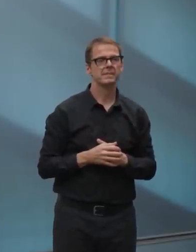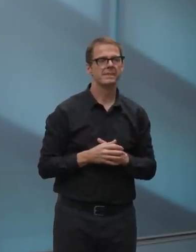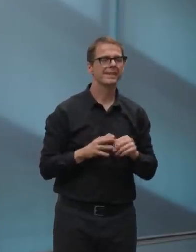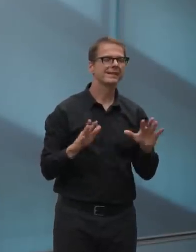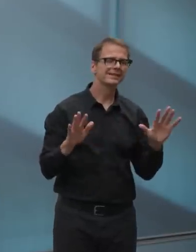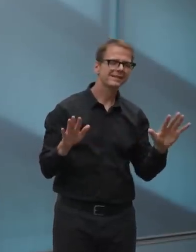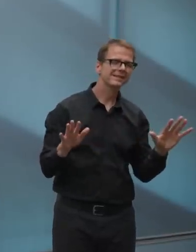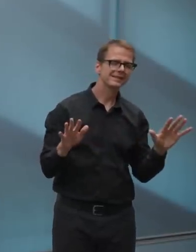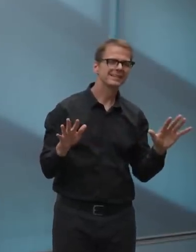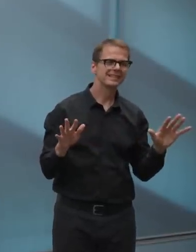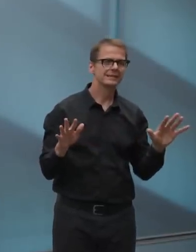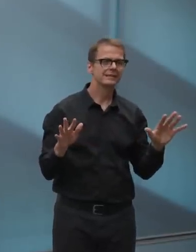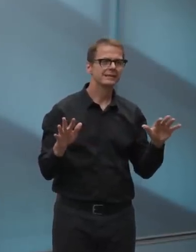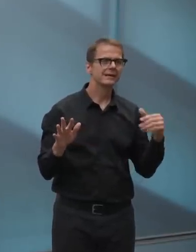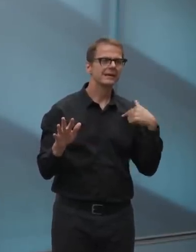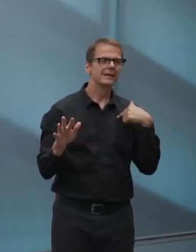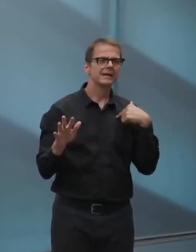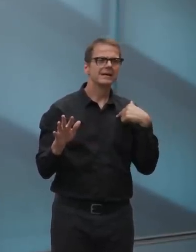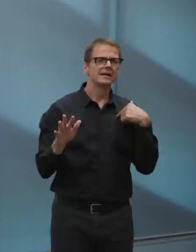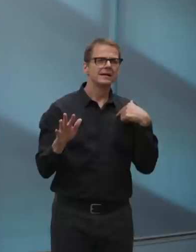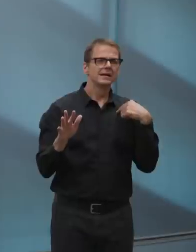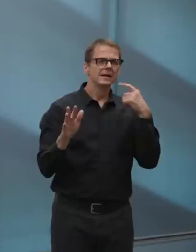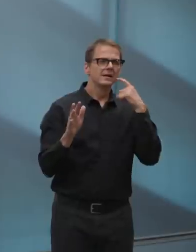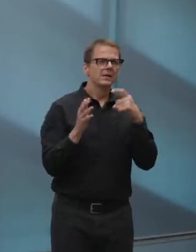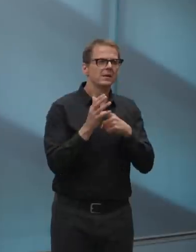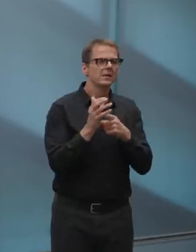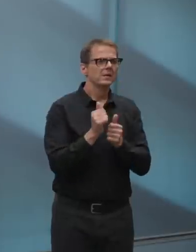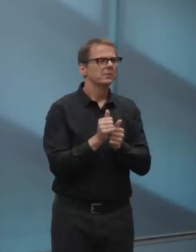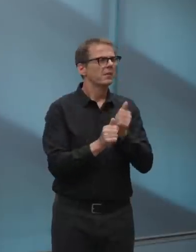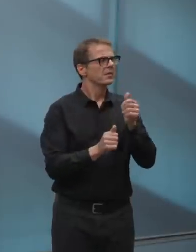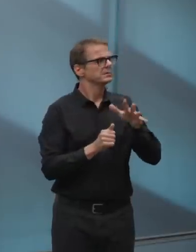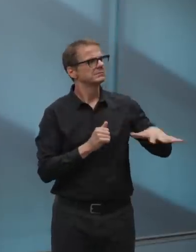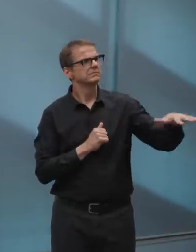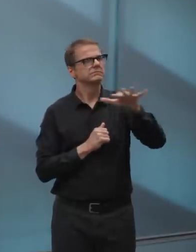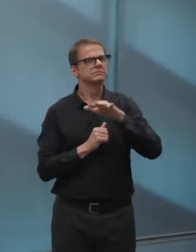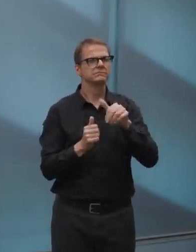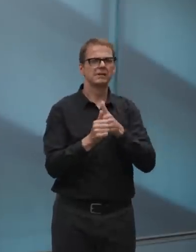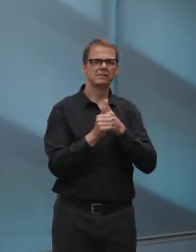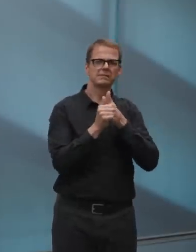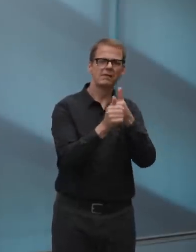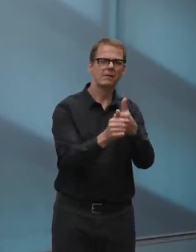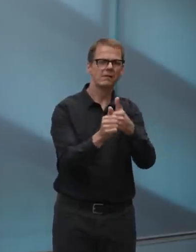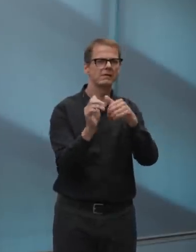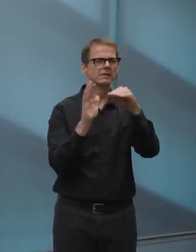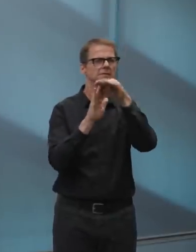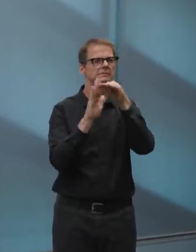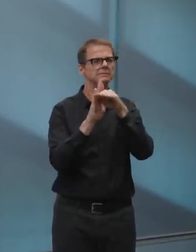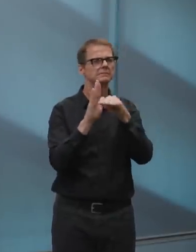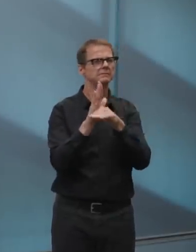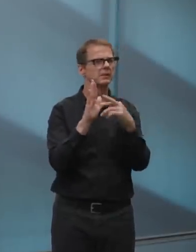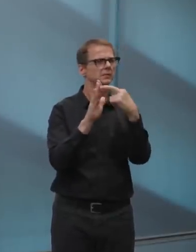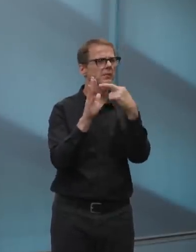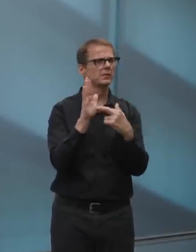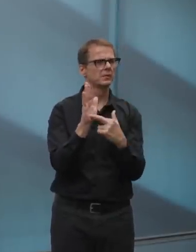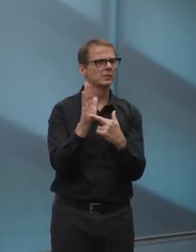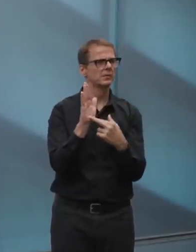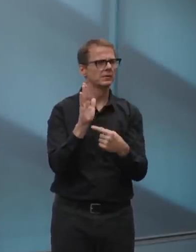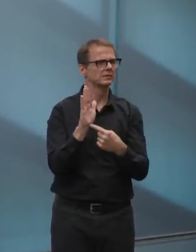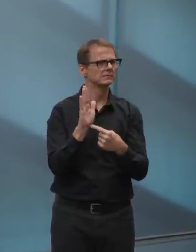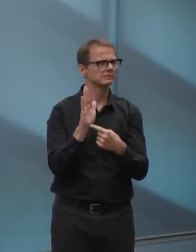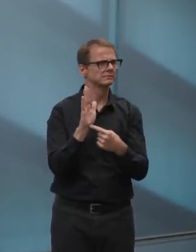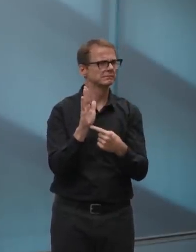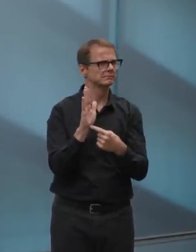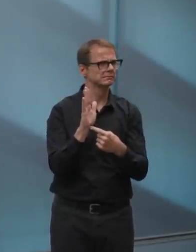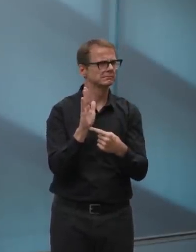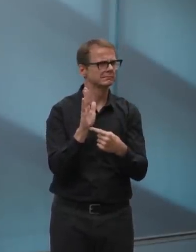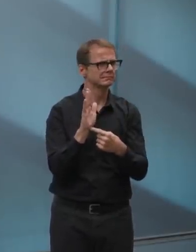return, uh, to some of these businesses and facilities that people were exercising caution. Uh, in terms of getting